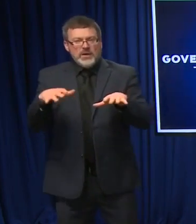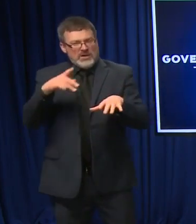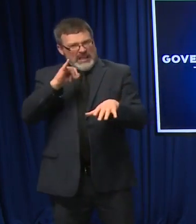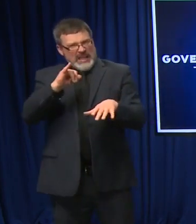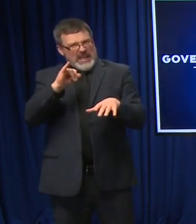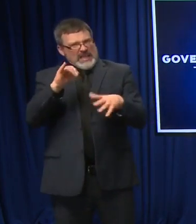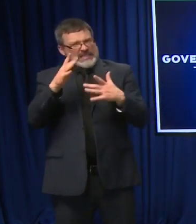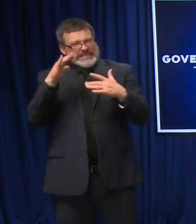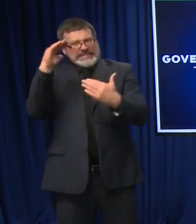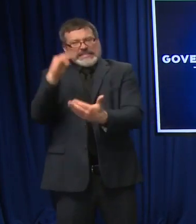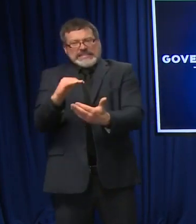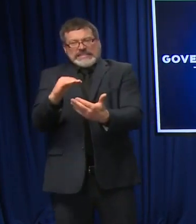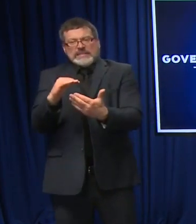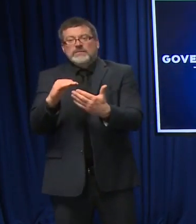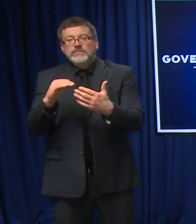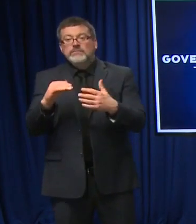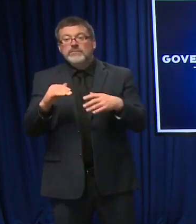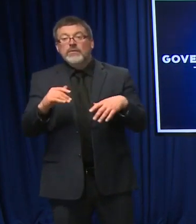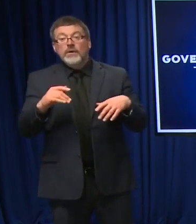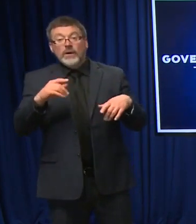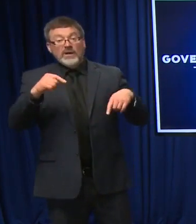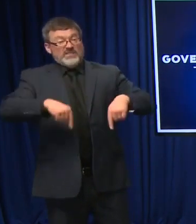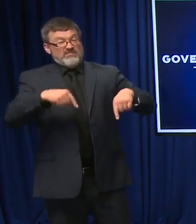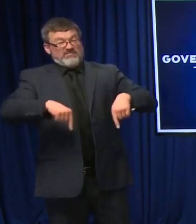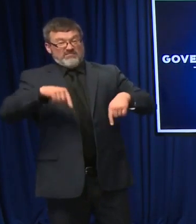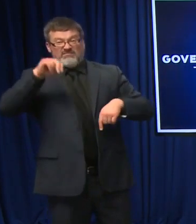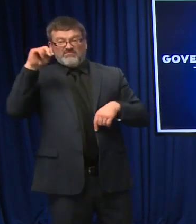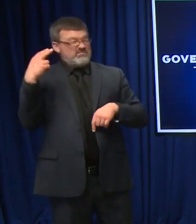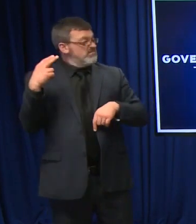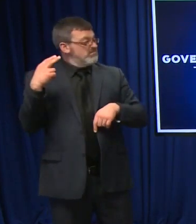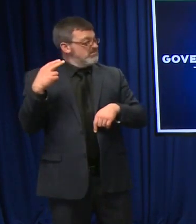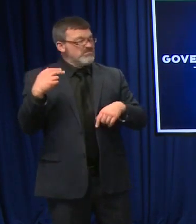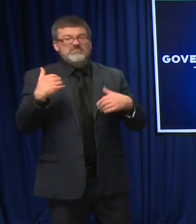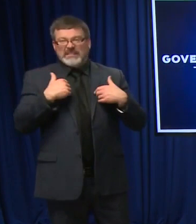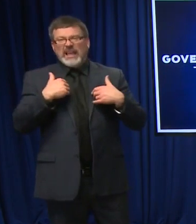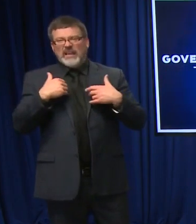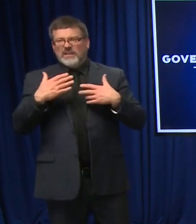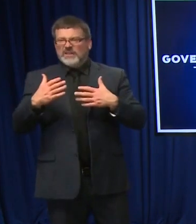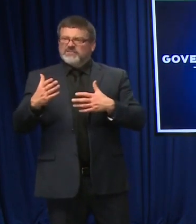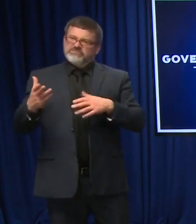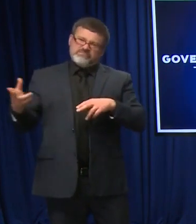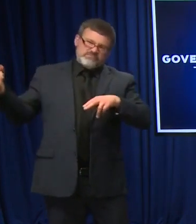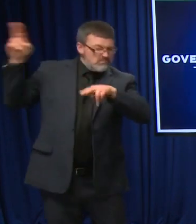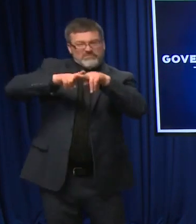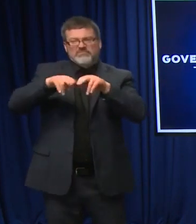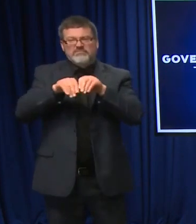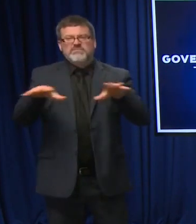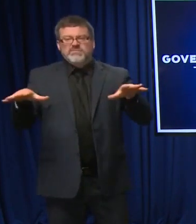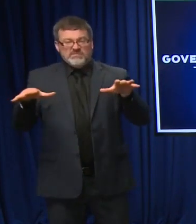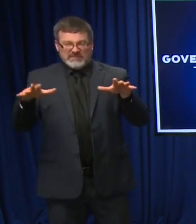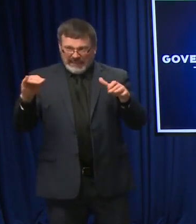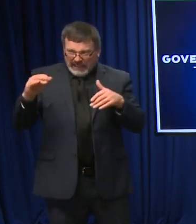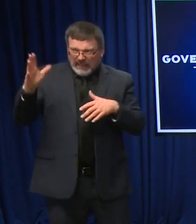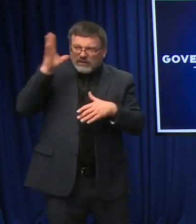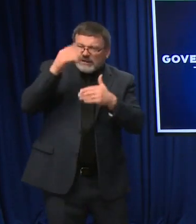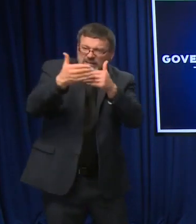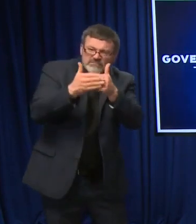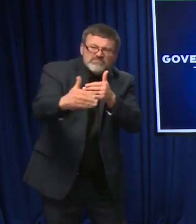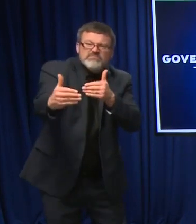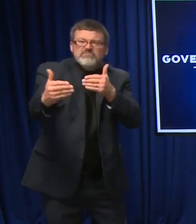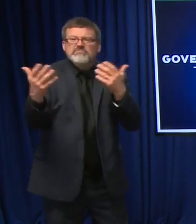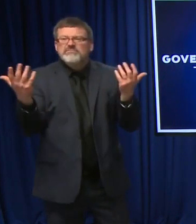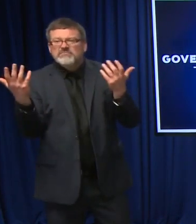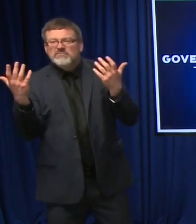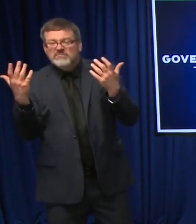it has been in New Hampshire, and looks like it's going to be continuing for a while. Now, I notice in the State House, that is